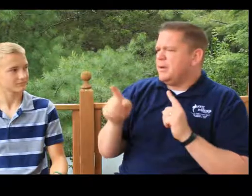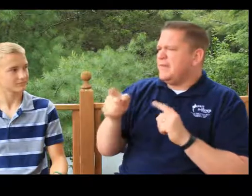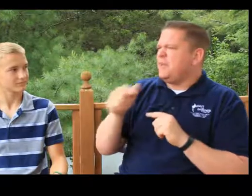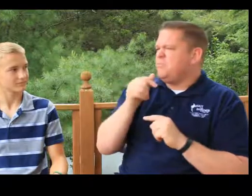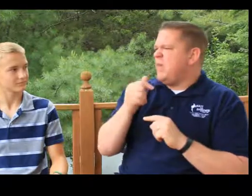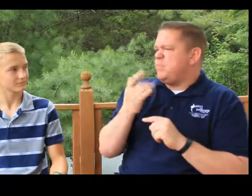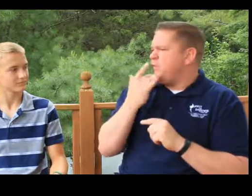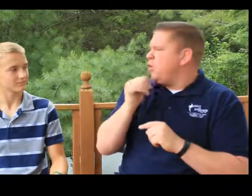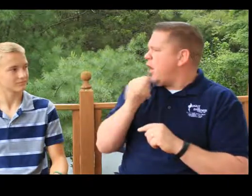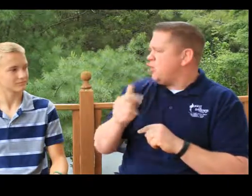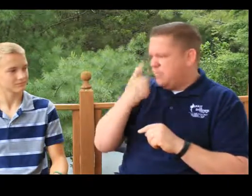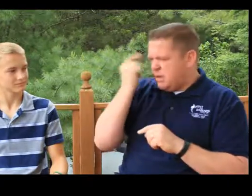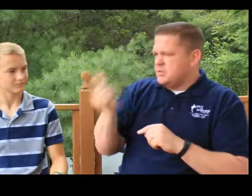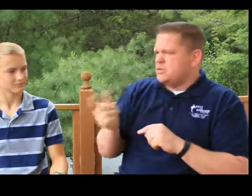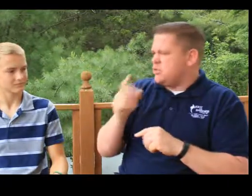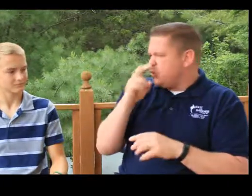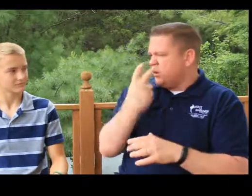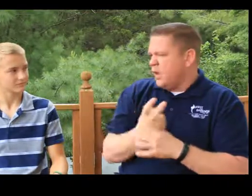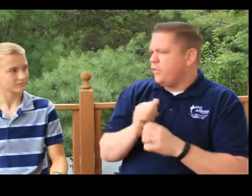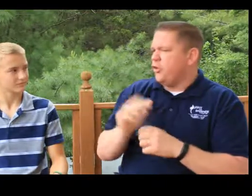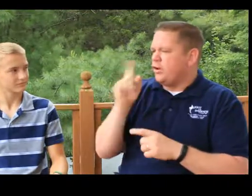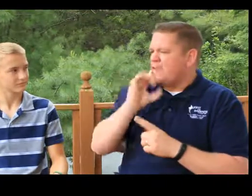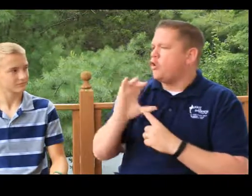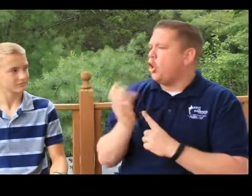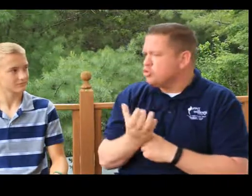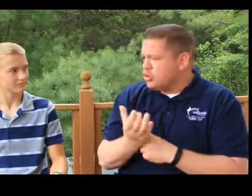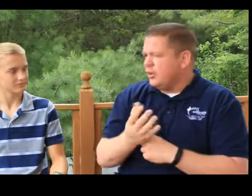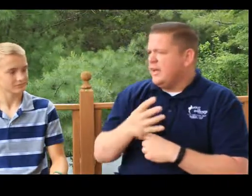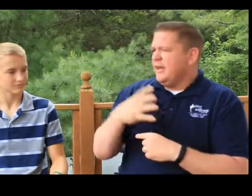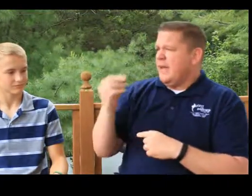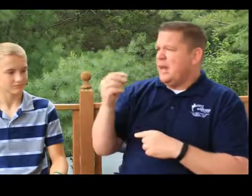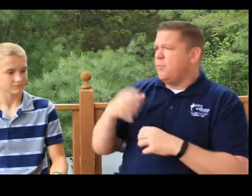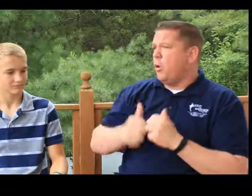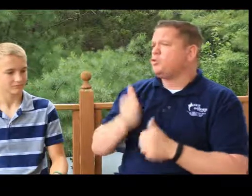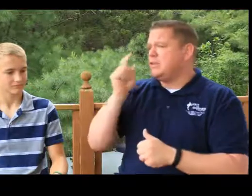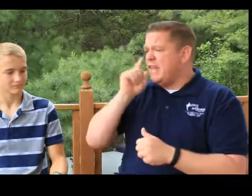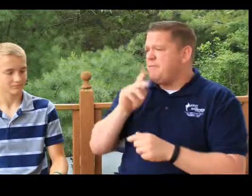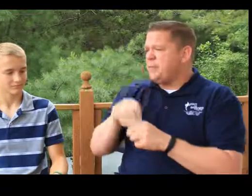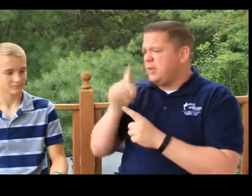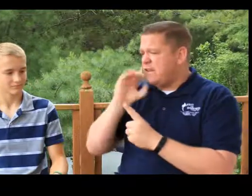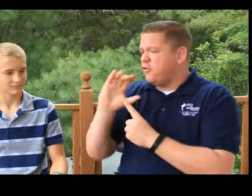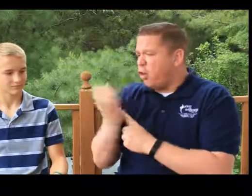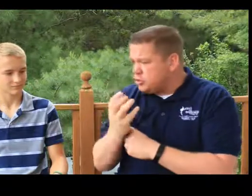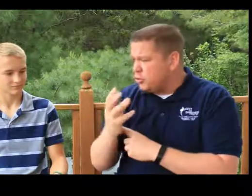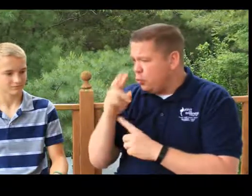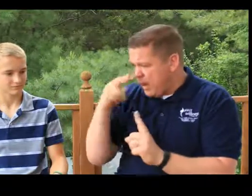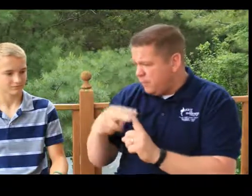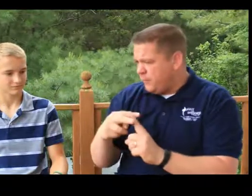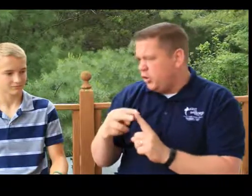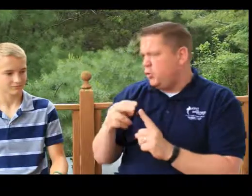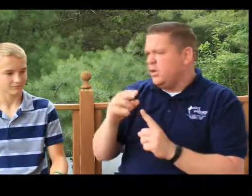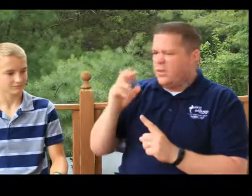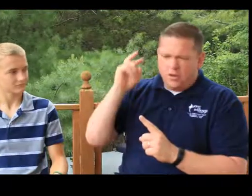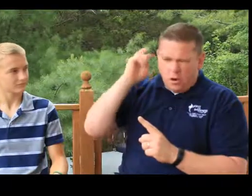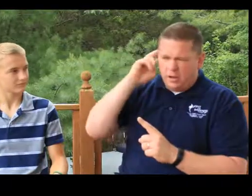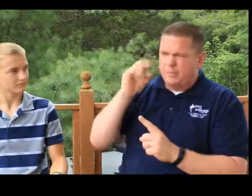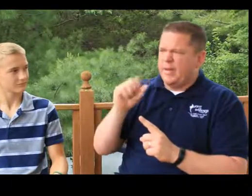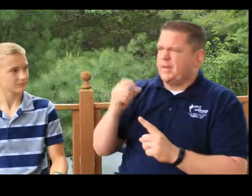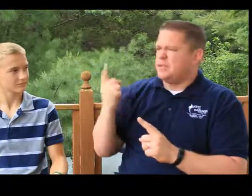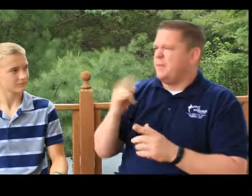have a little love with their deaf culture. And most deaf people in the deaf culture realm view the cochlear implant as something